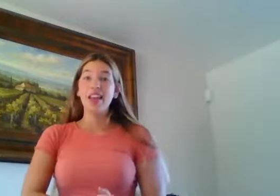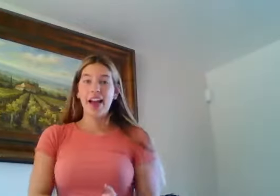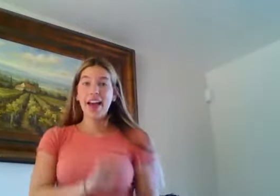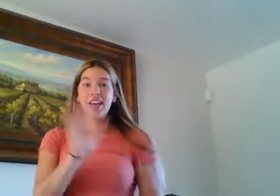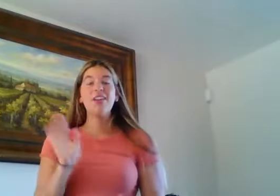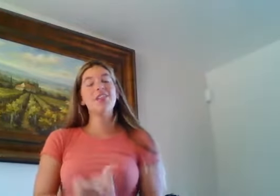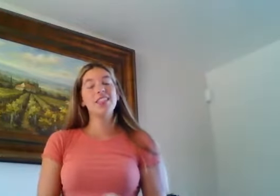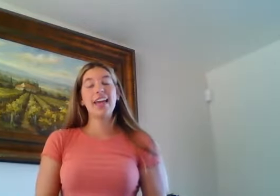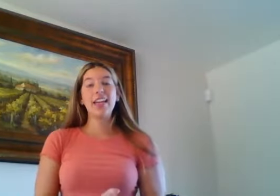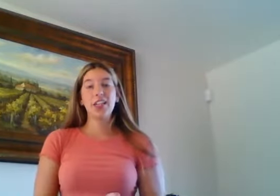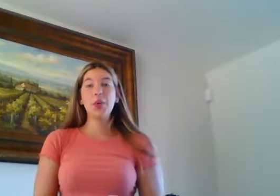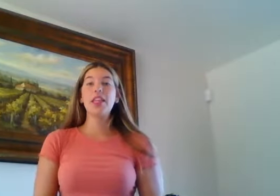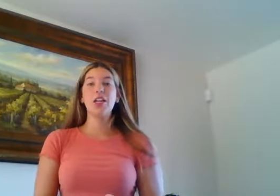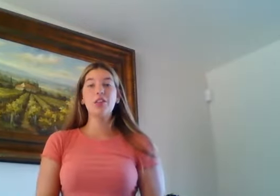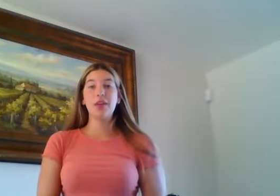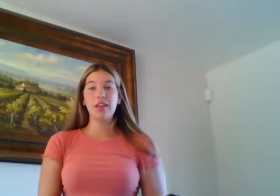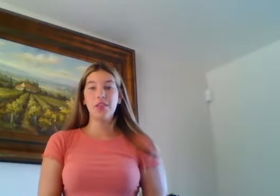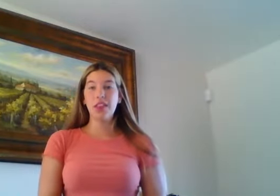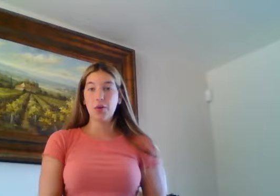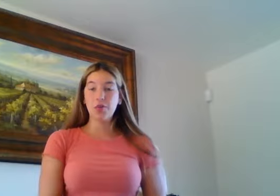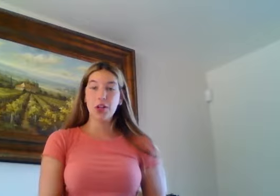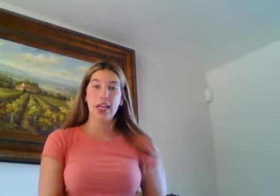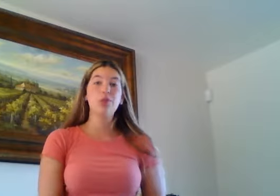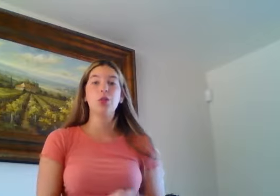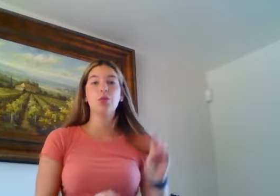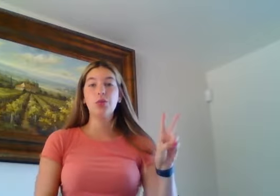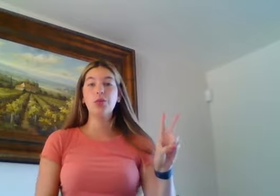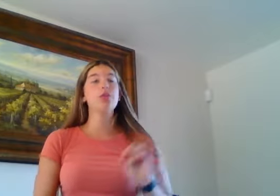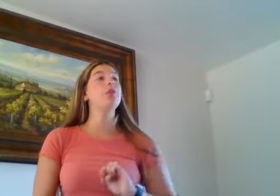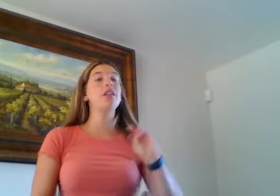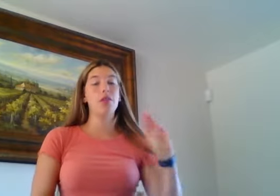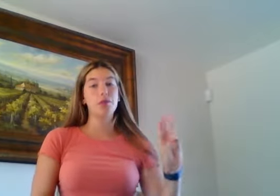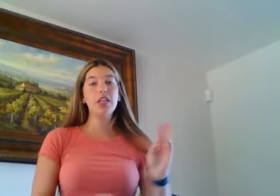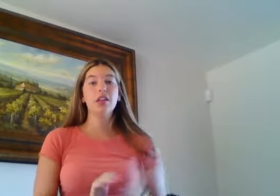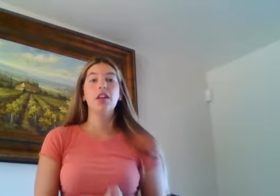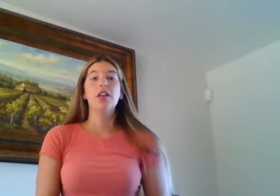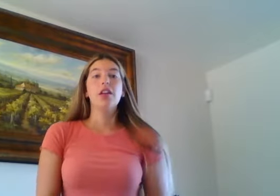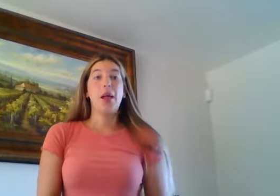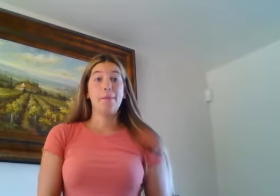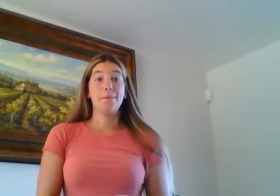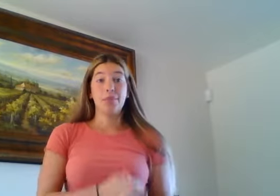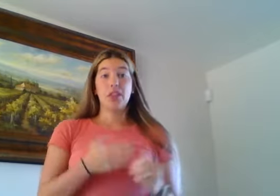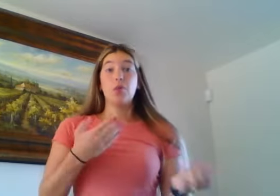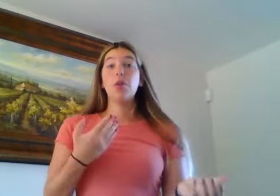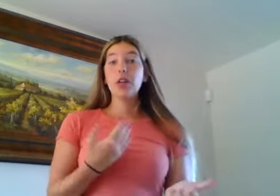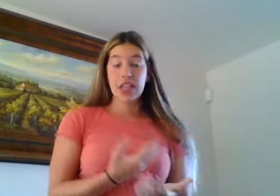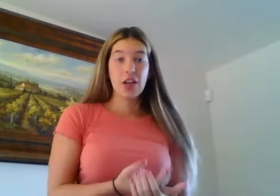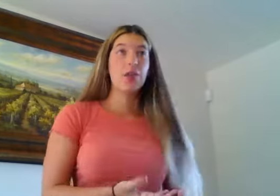Hi, my name is Karel Danneau and here's my video for the Capstone 2, the week 3. We're working on